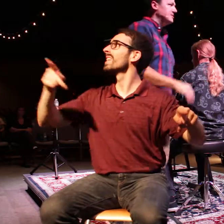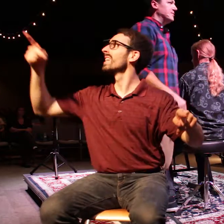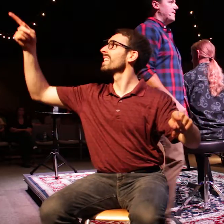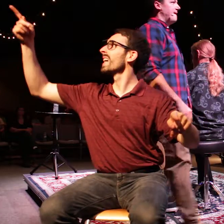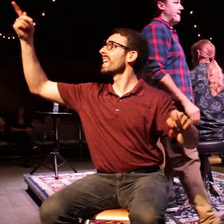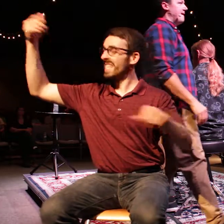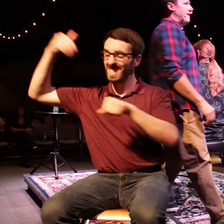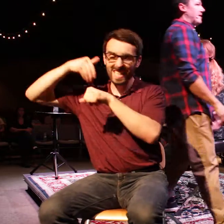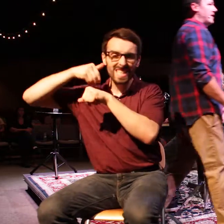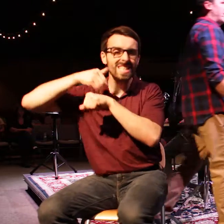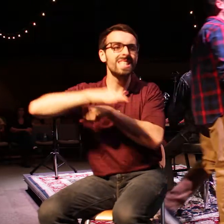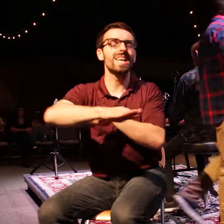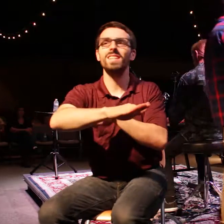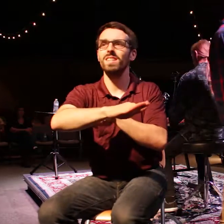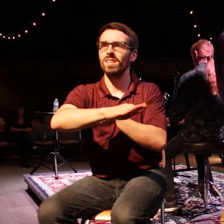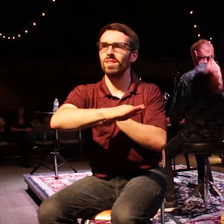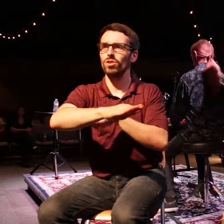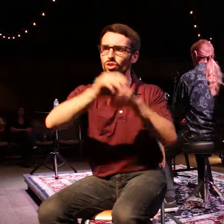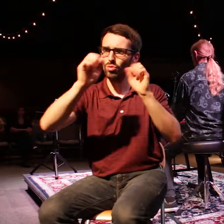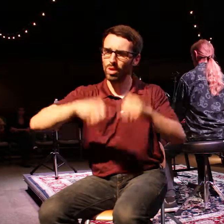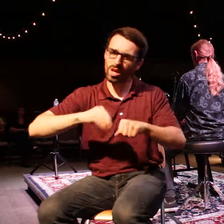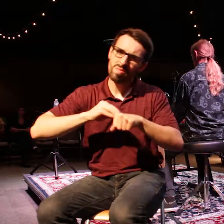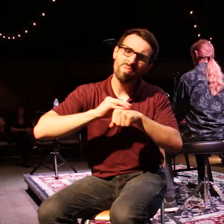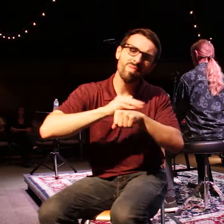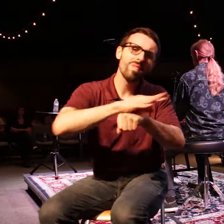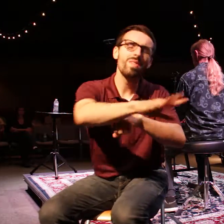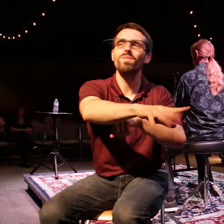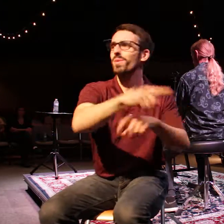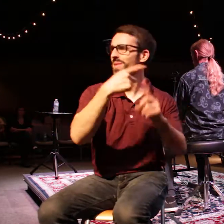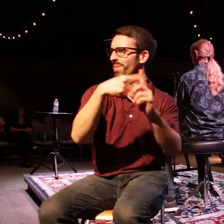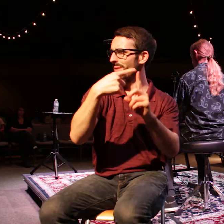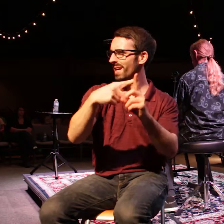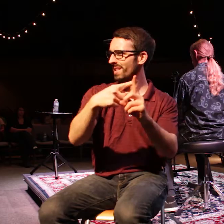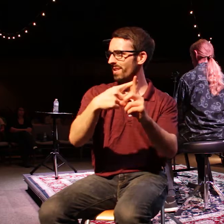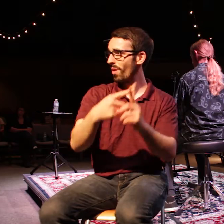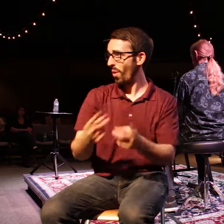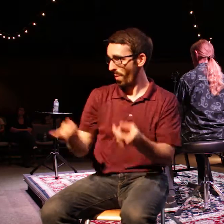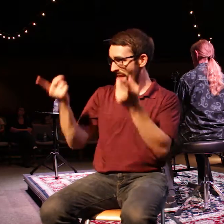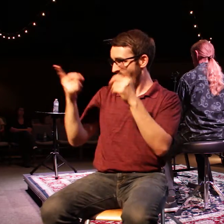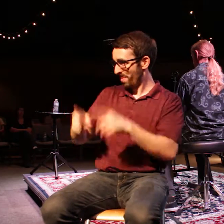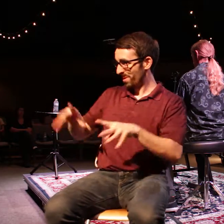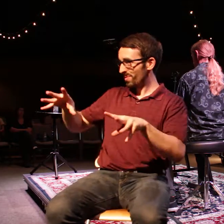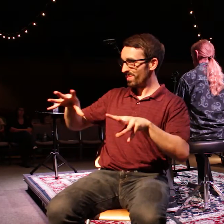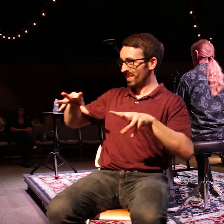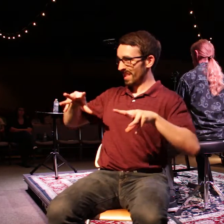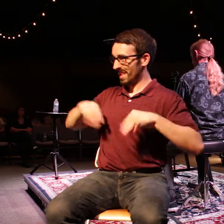to. And when that happens, any job can begin to have meaning and purpose in our lives.